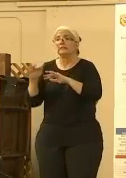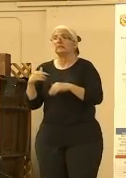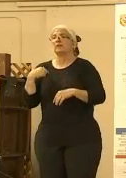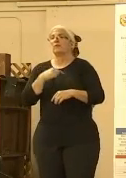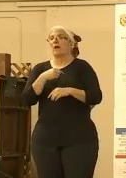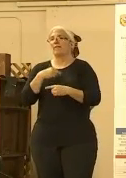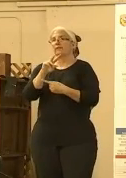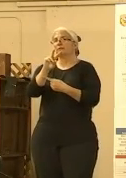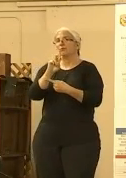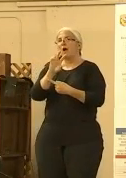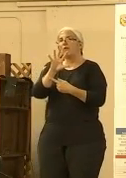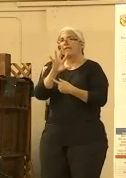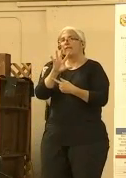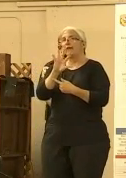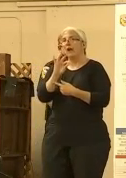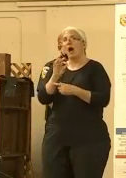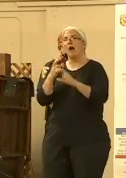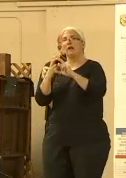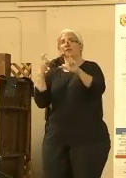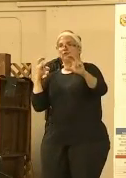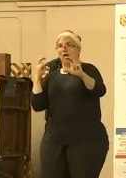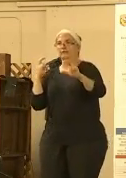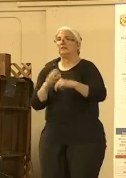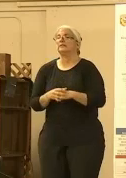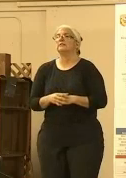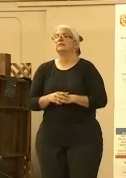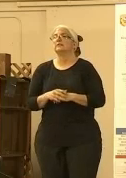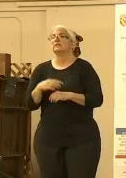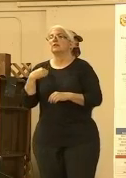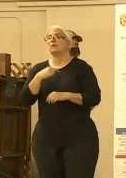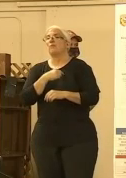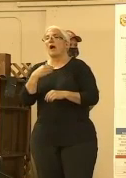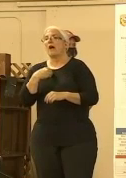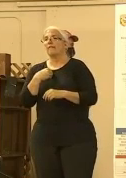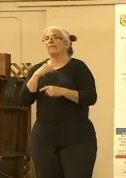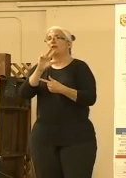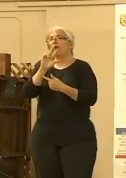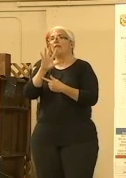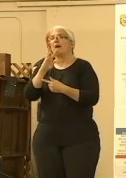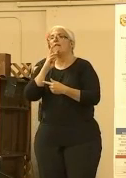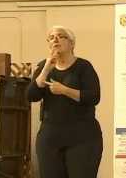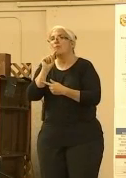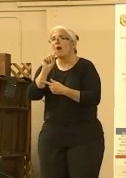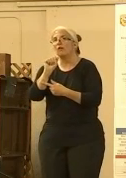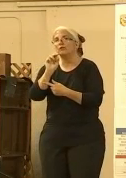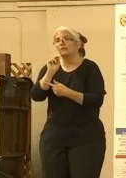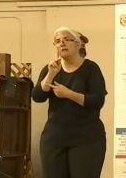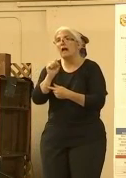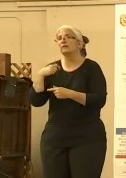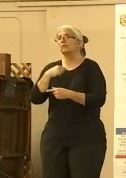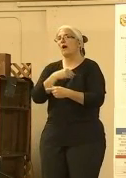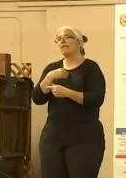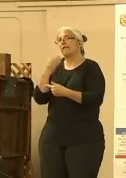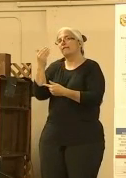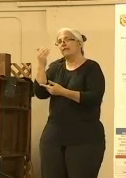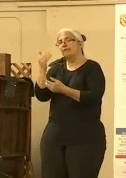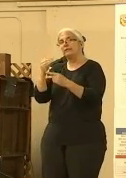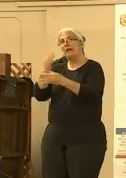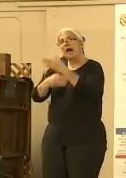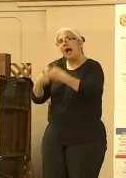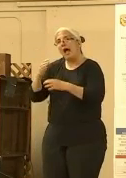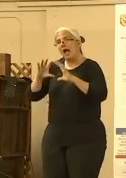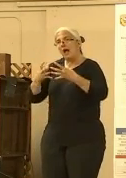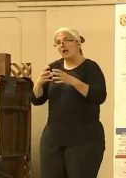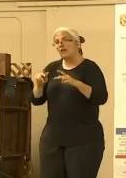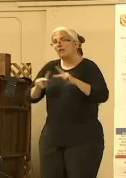fire engines, 35 water tenders, 12 helicopters, 15 hand crews, 36 dozers, and a total of